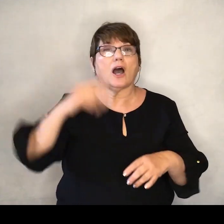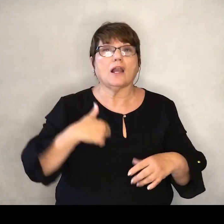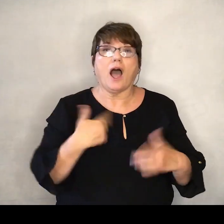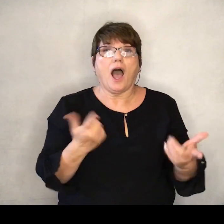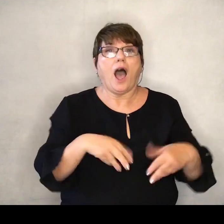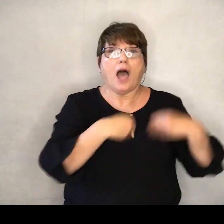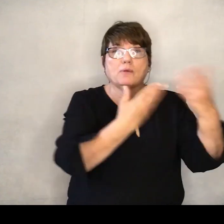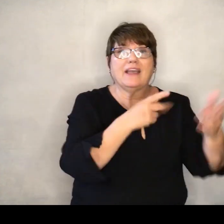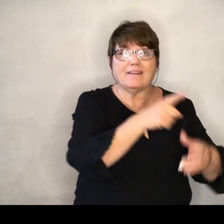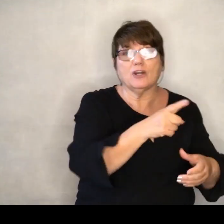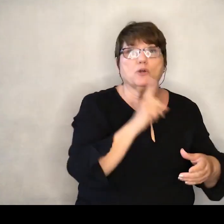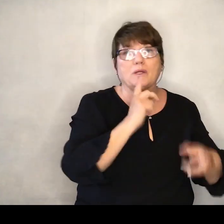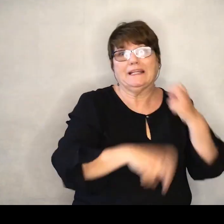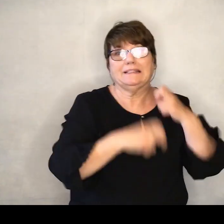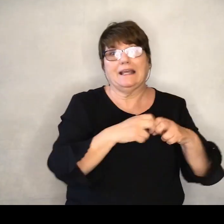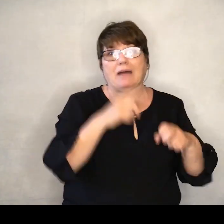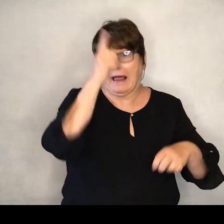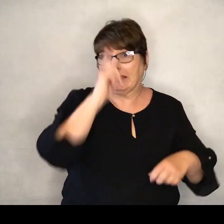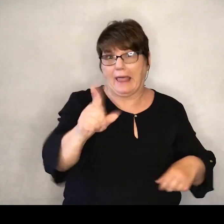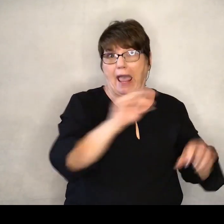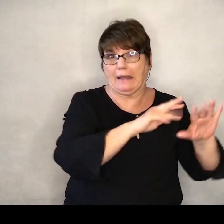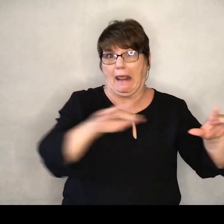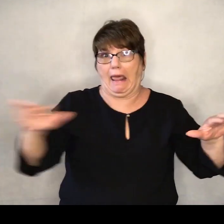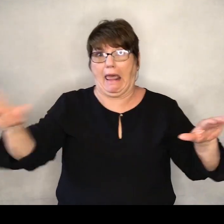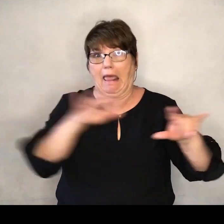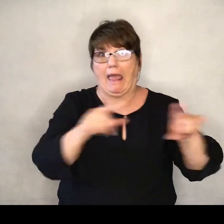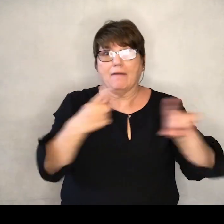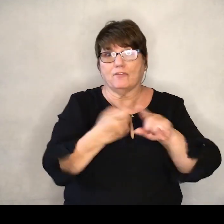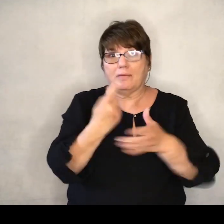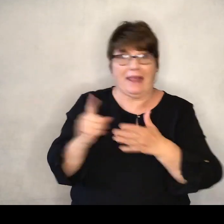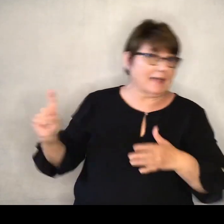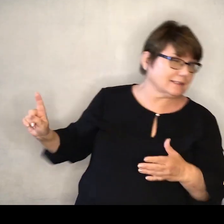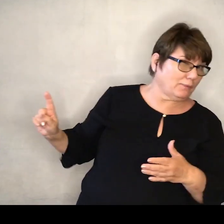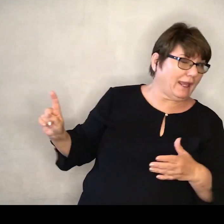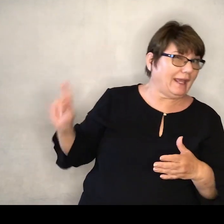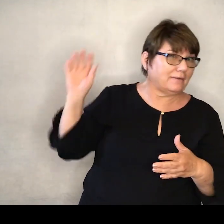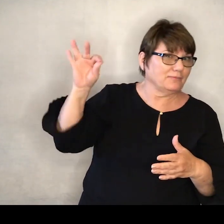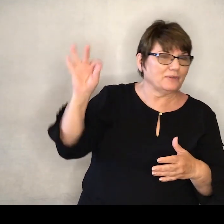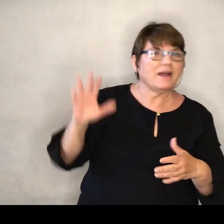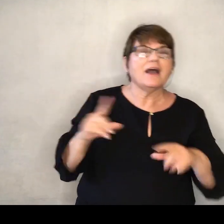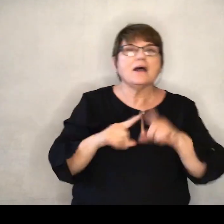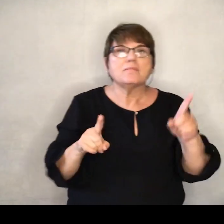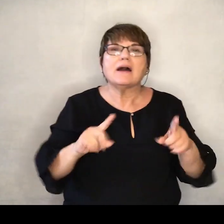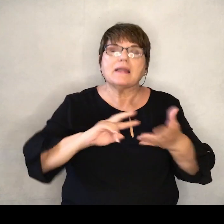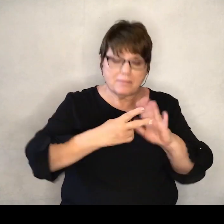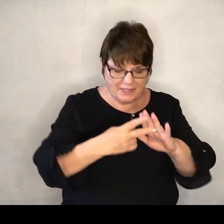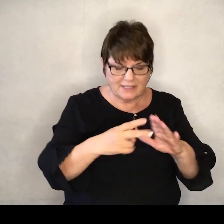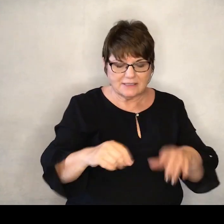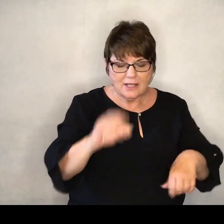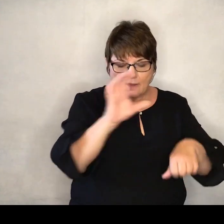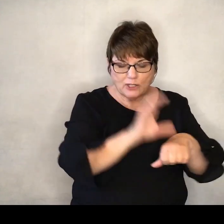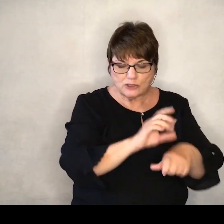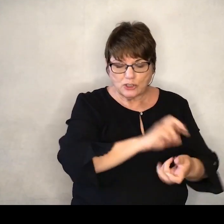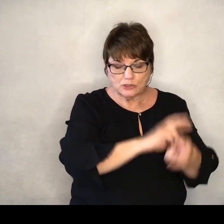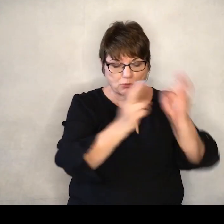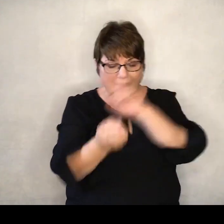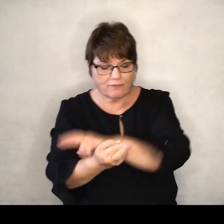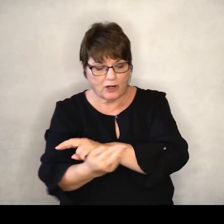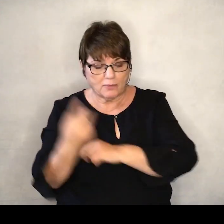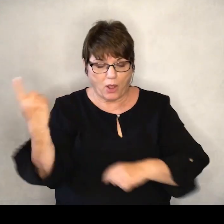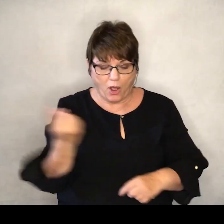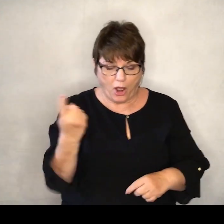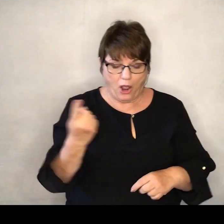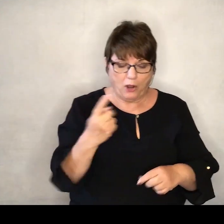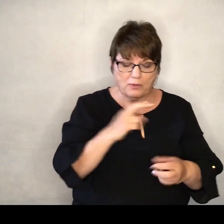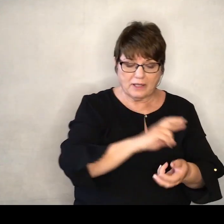give her something really difficult like this from last week. It means the church reformed, always to be